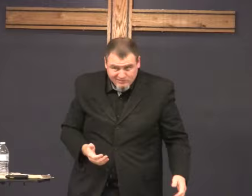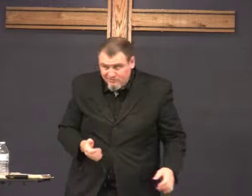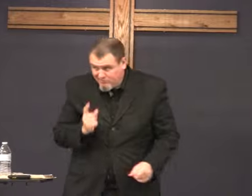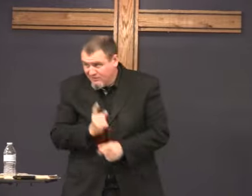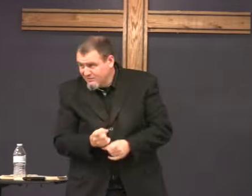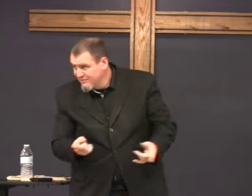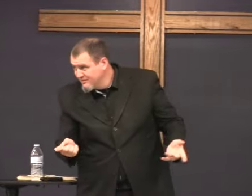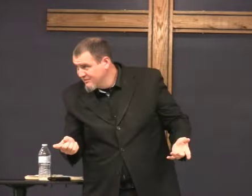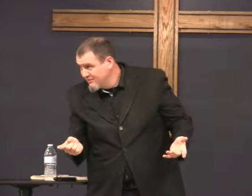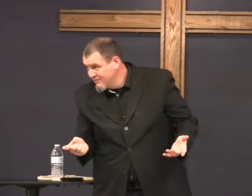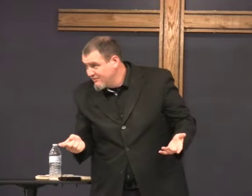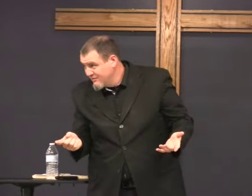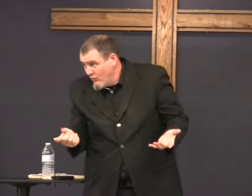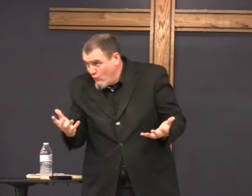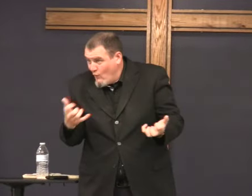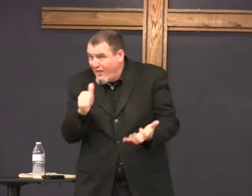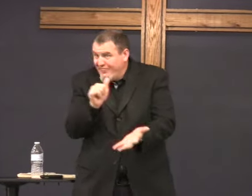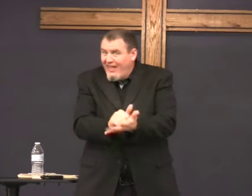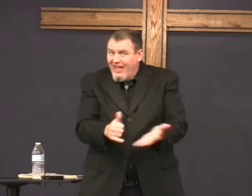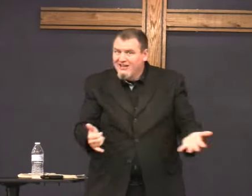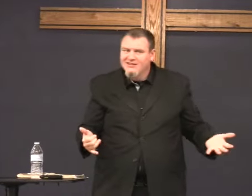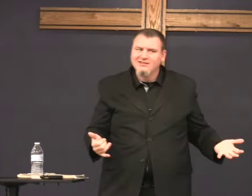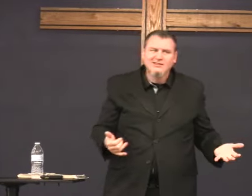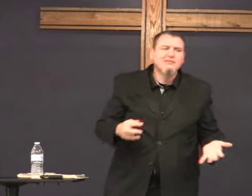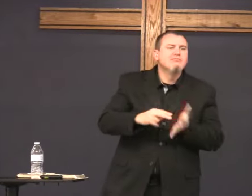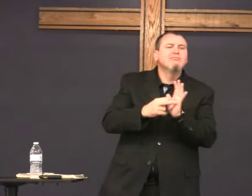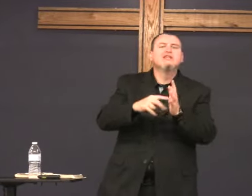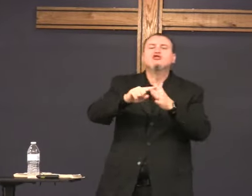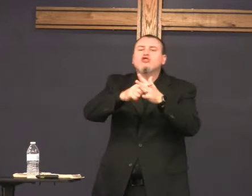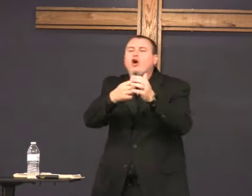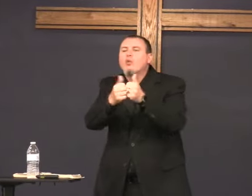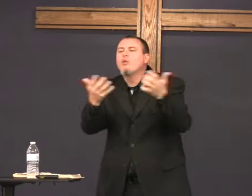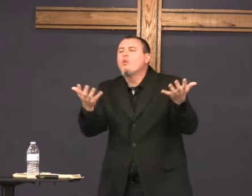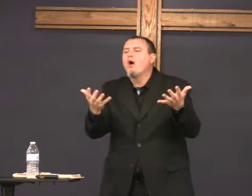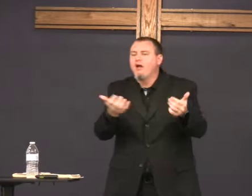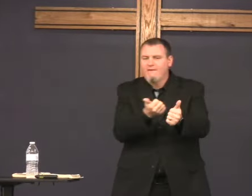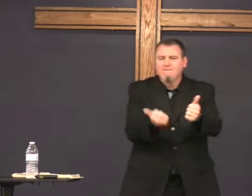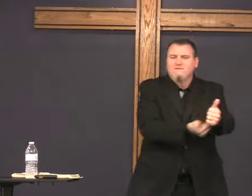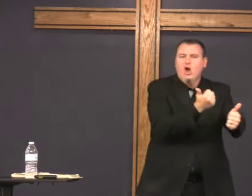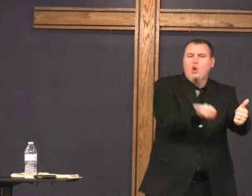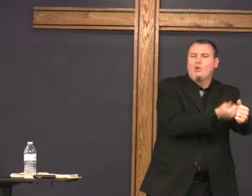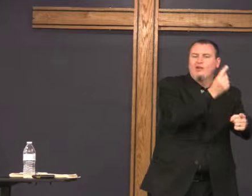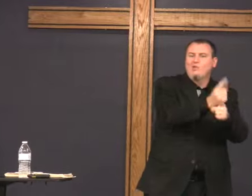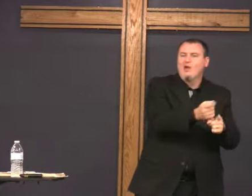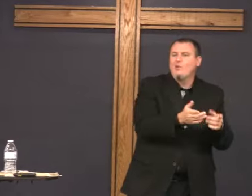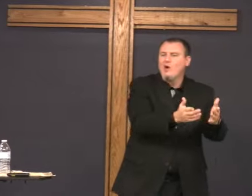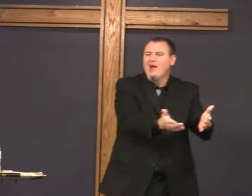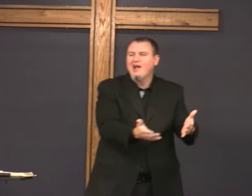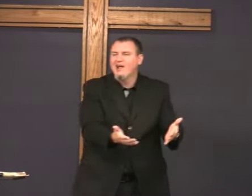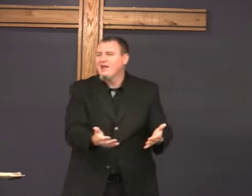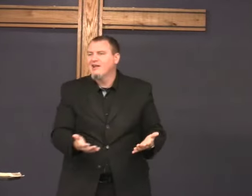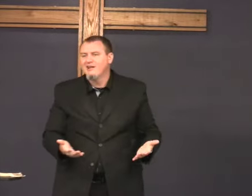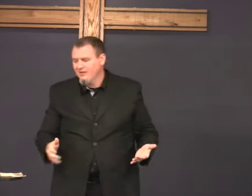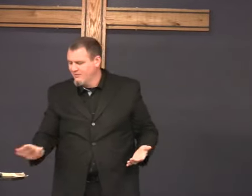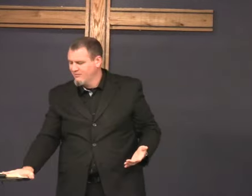That's what we want, right? We want that. And it starts with following the right way.